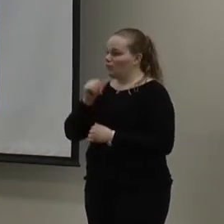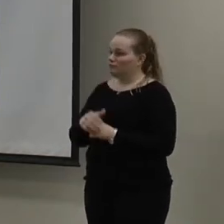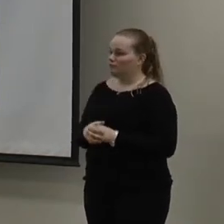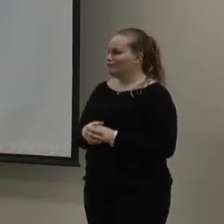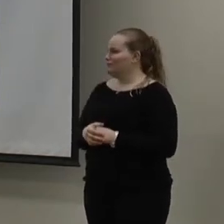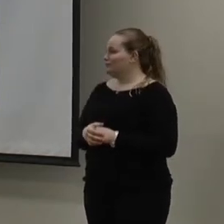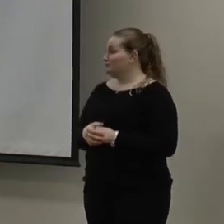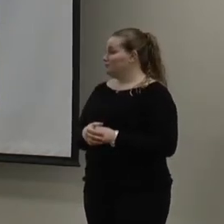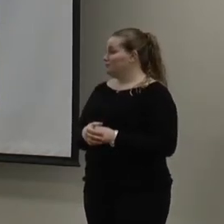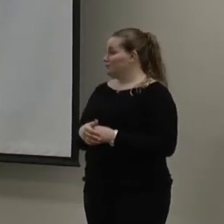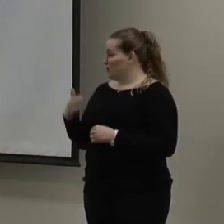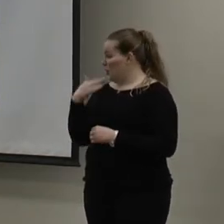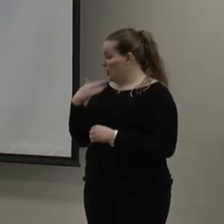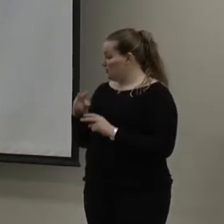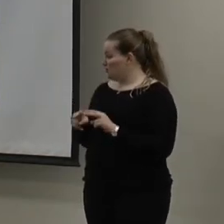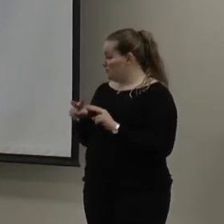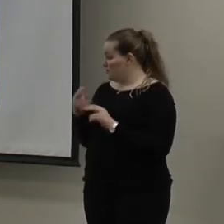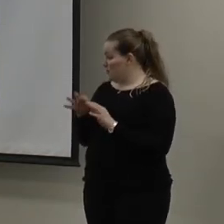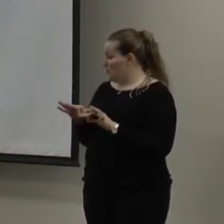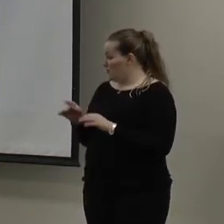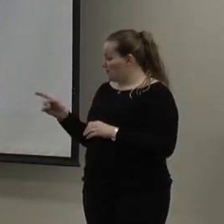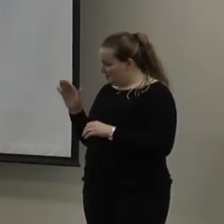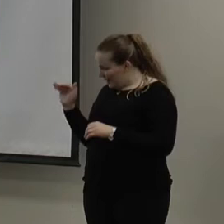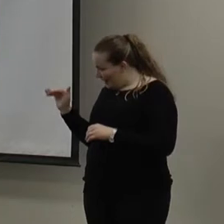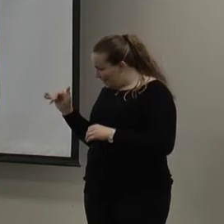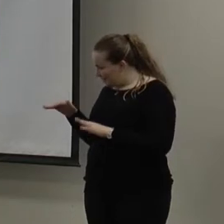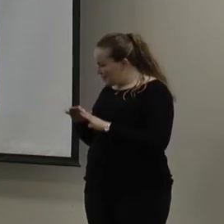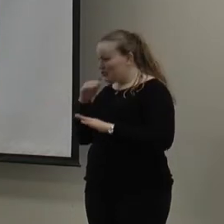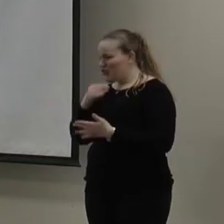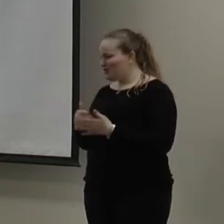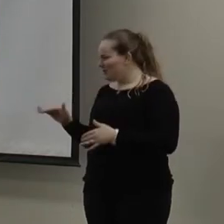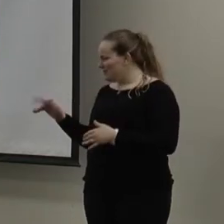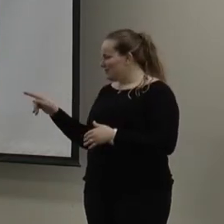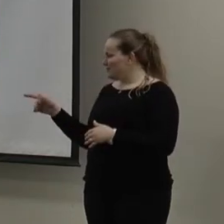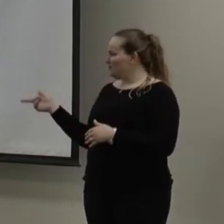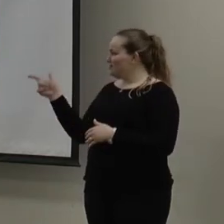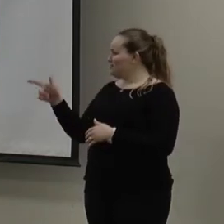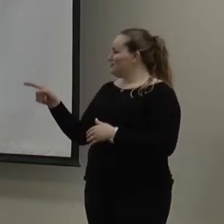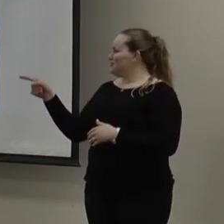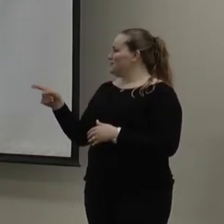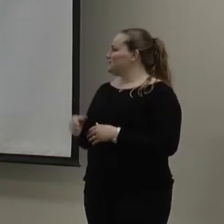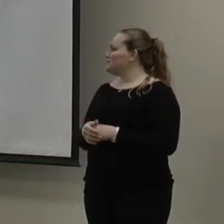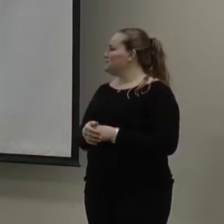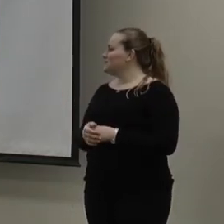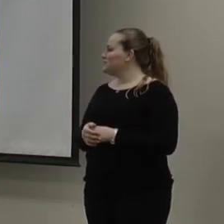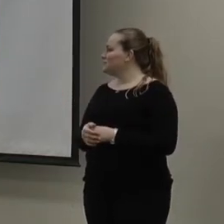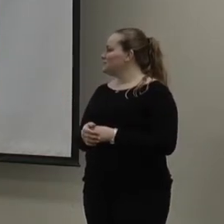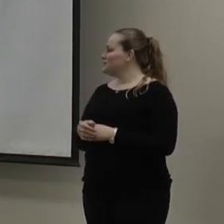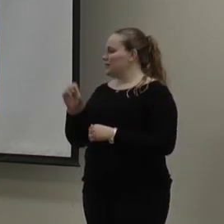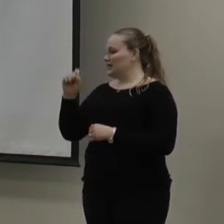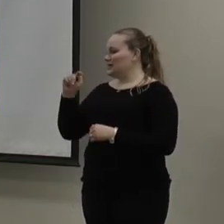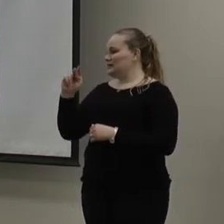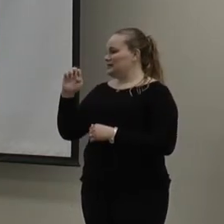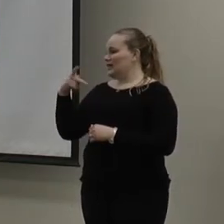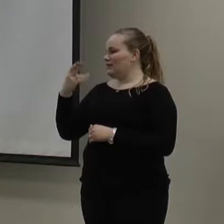Okay. That's it. Yeah. to hear about it, sir. Hello. Okay. then we'll step here in. Stephanie,